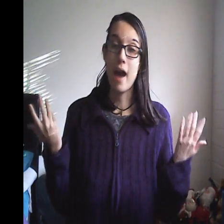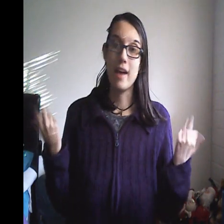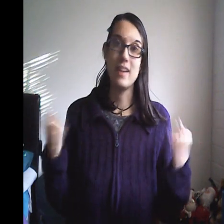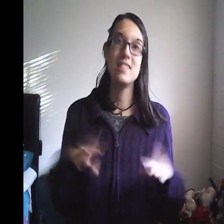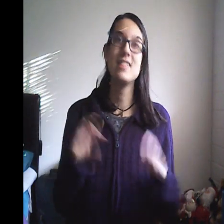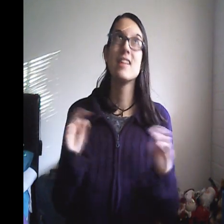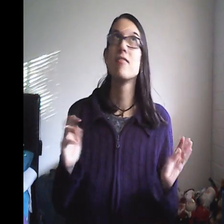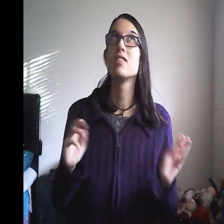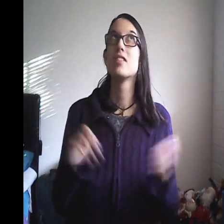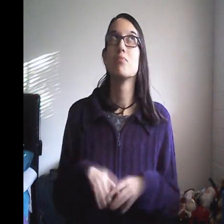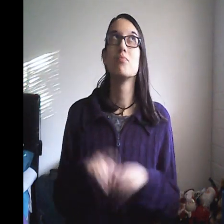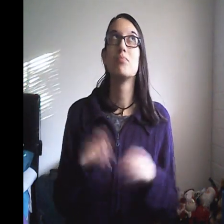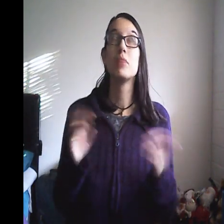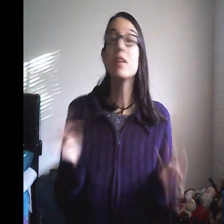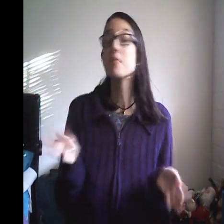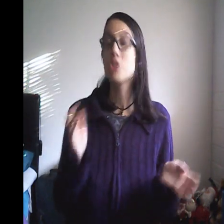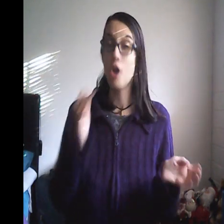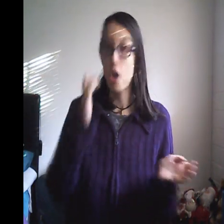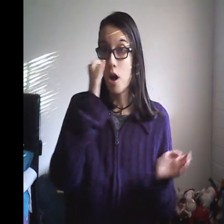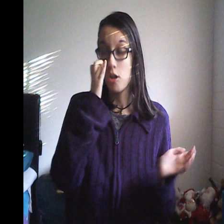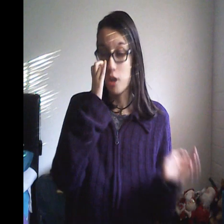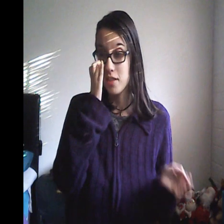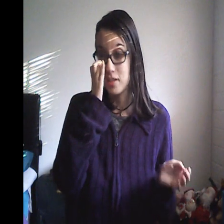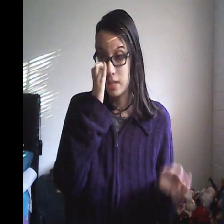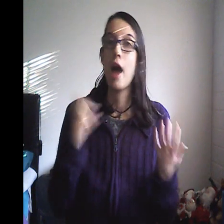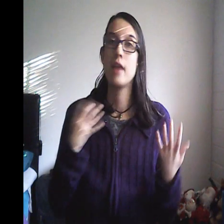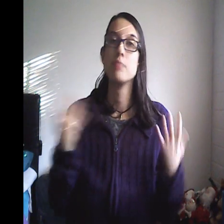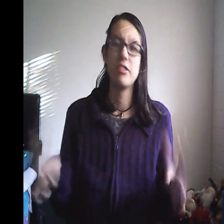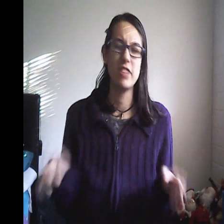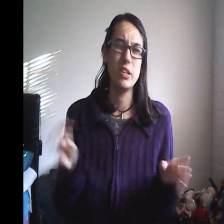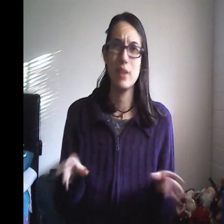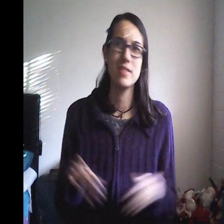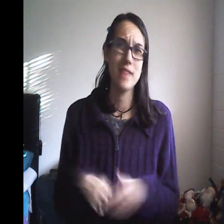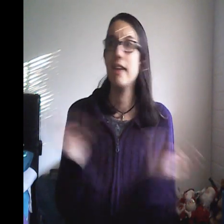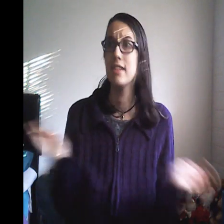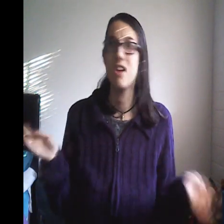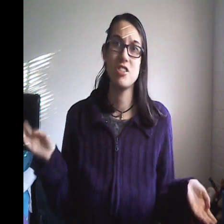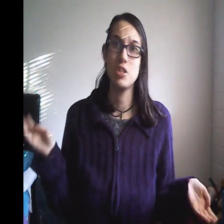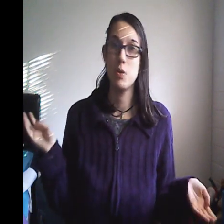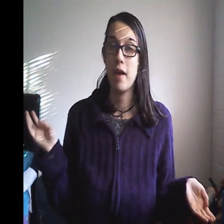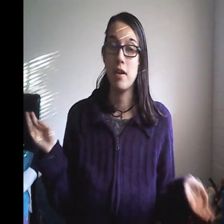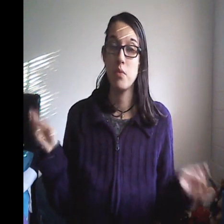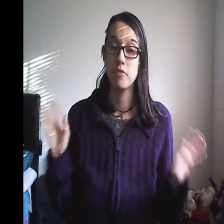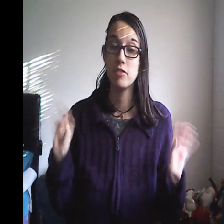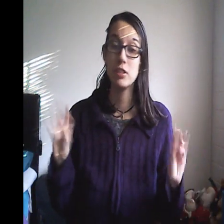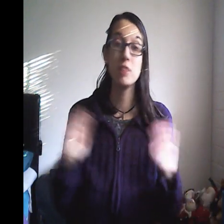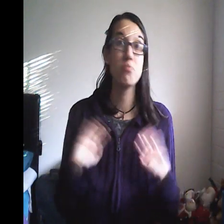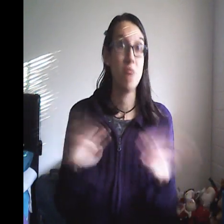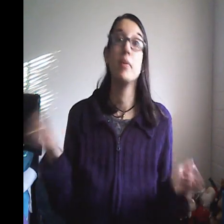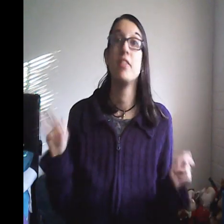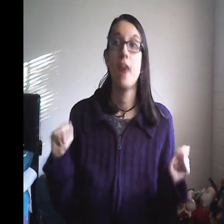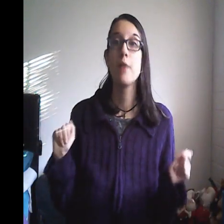I didn't. Pretty much a lot of the tips I am giving you guys, I did not do. I will fully admit that.